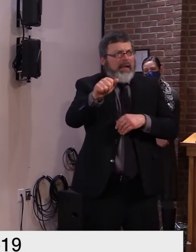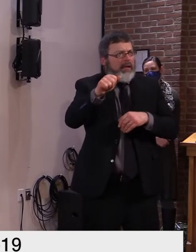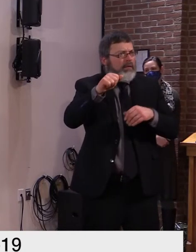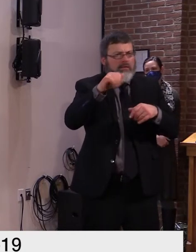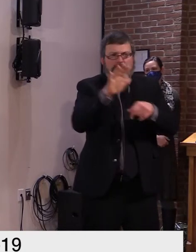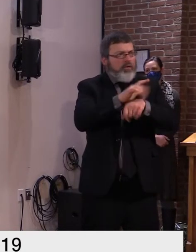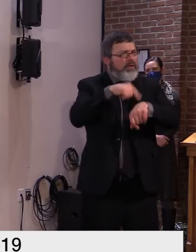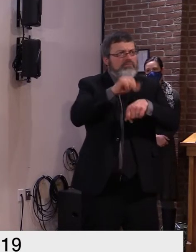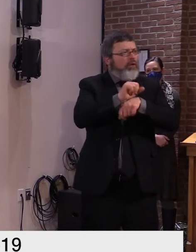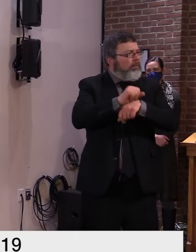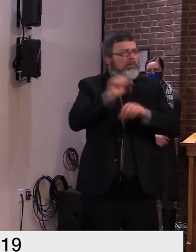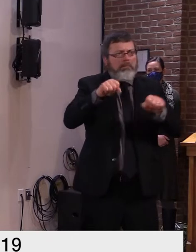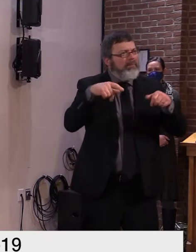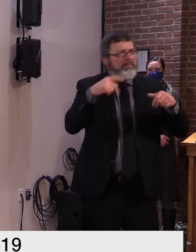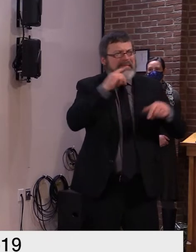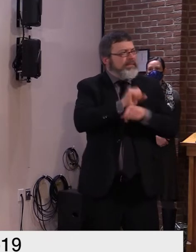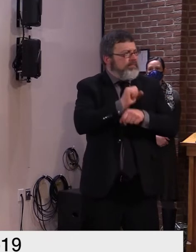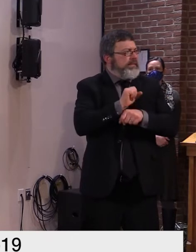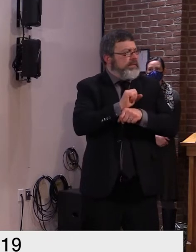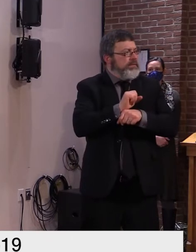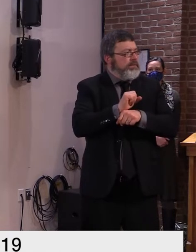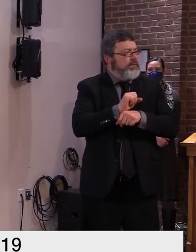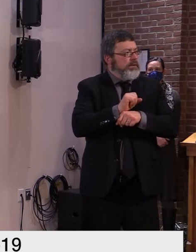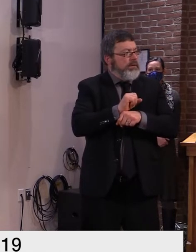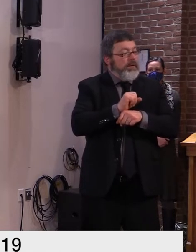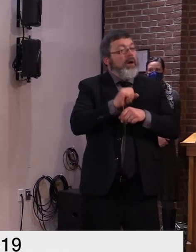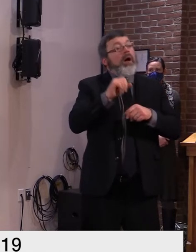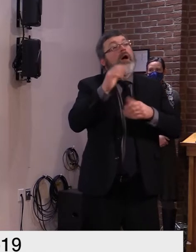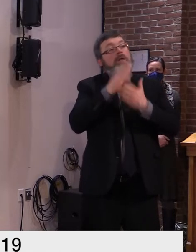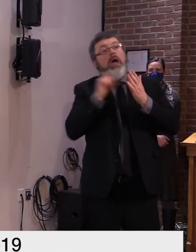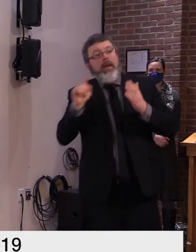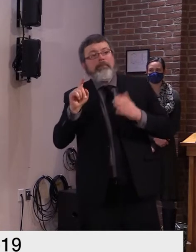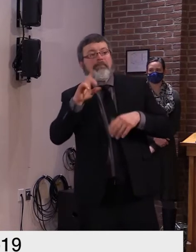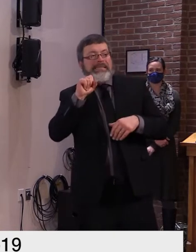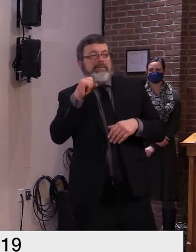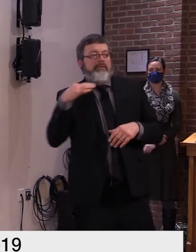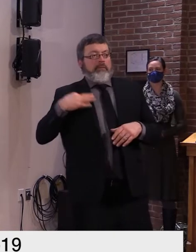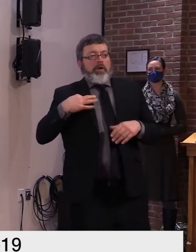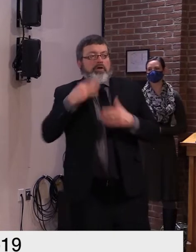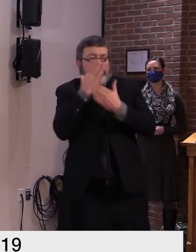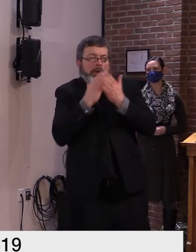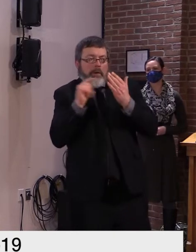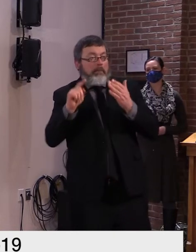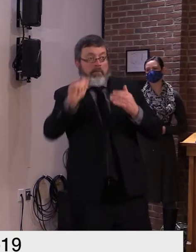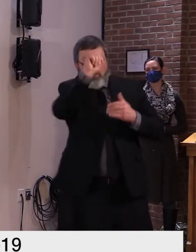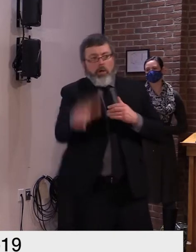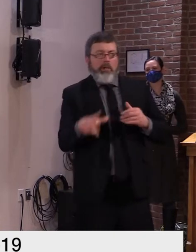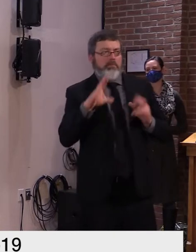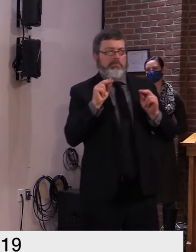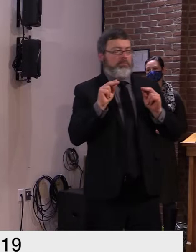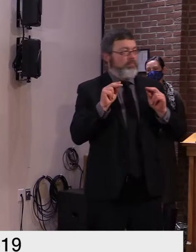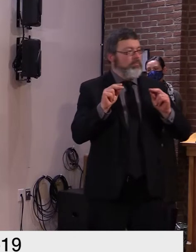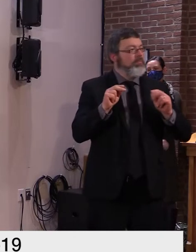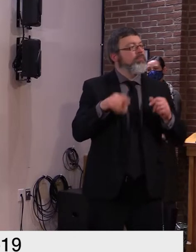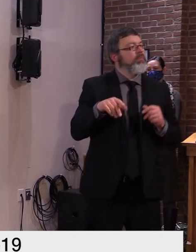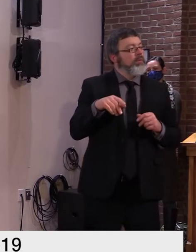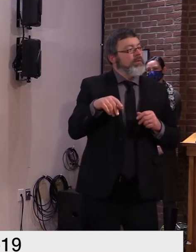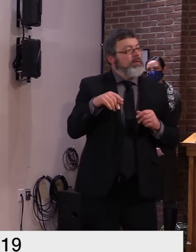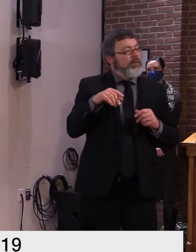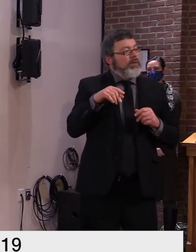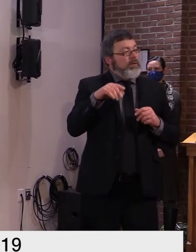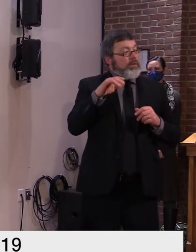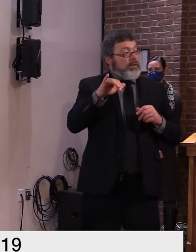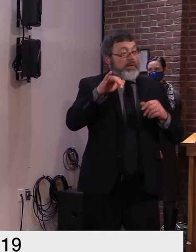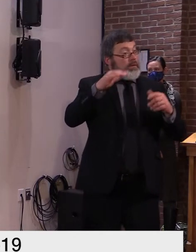intent is not to shift existing health care workforce into this pool but rather to a call out for those